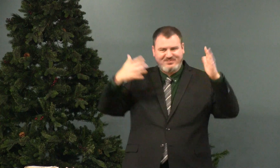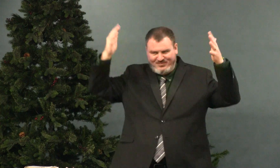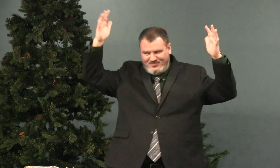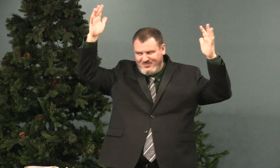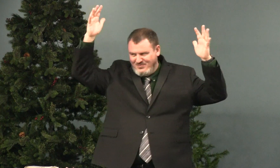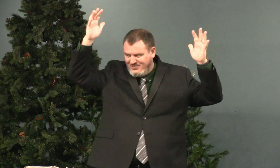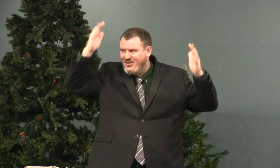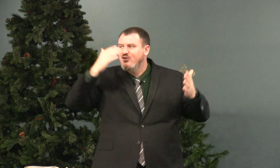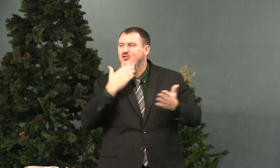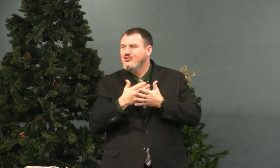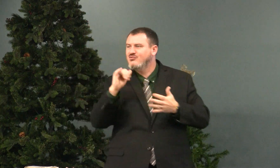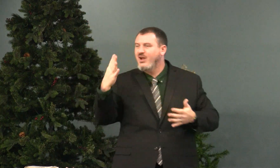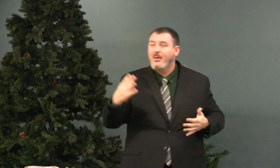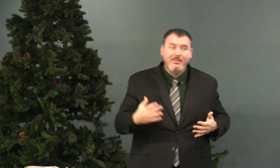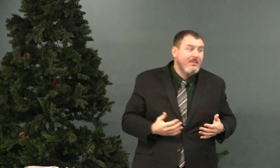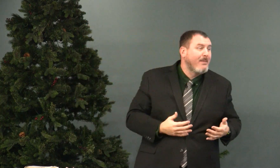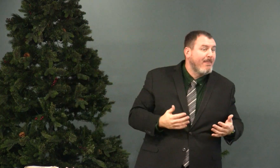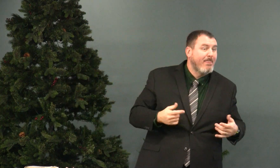All right, all right. Good job.